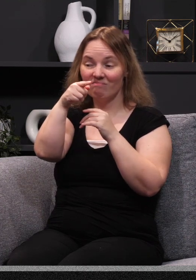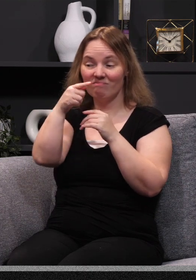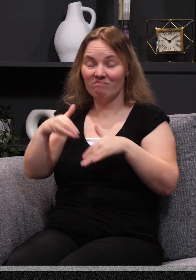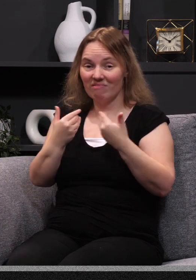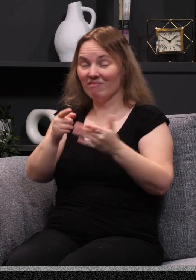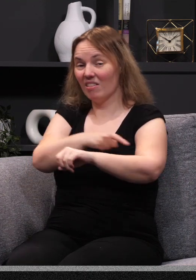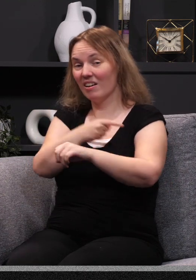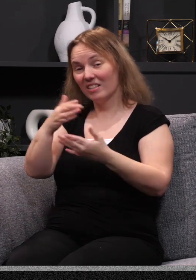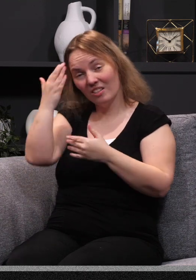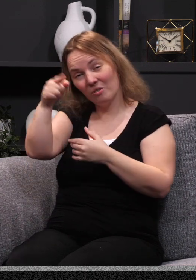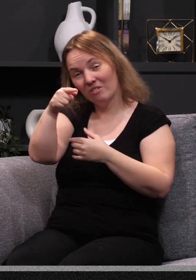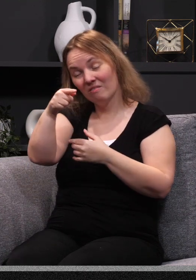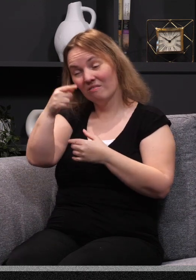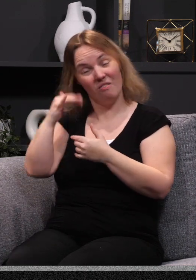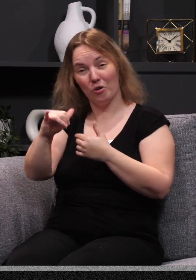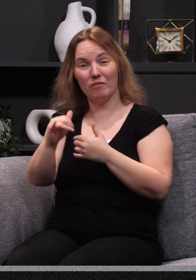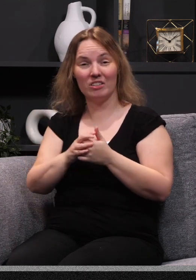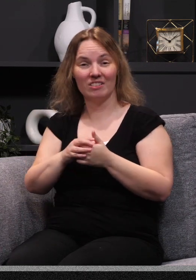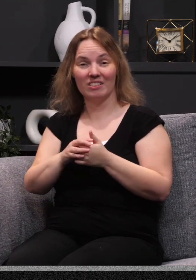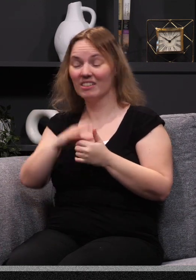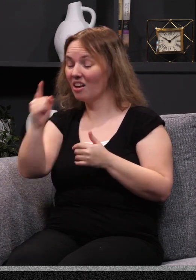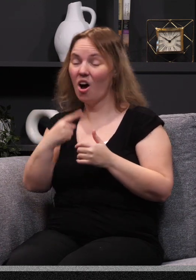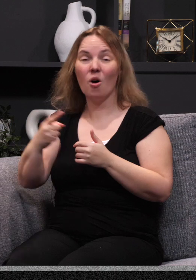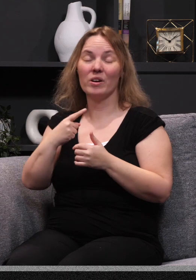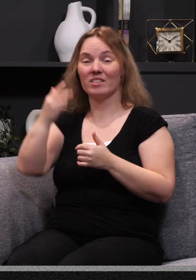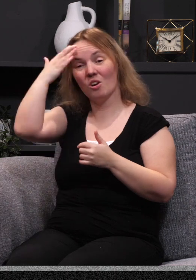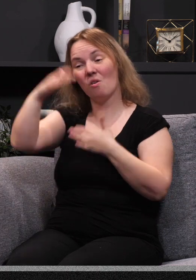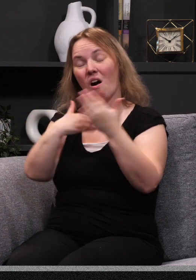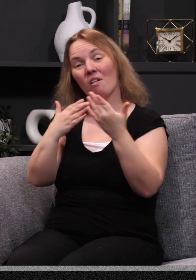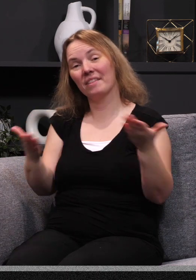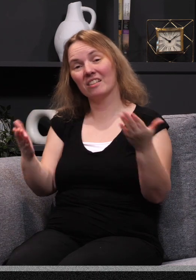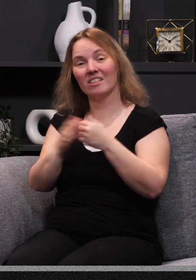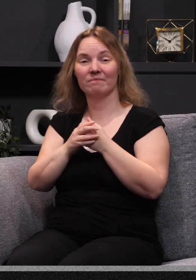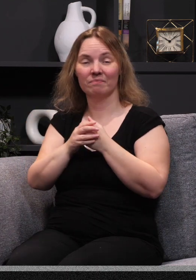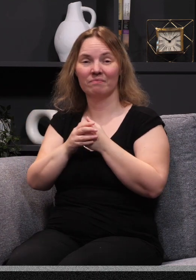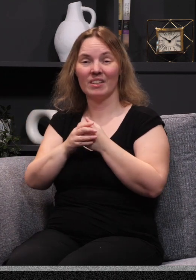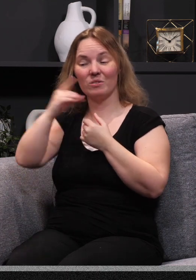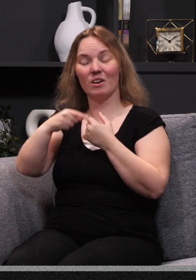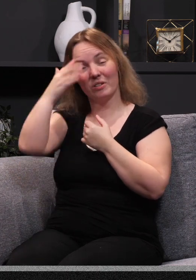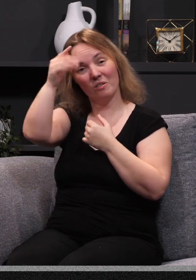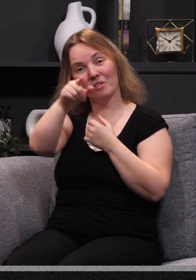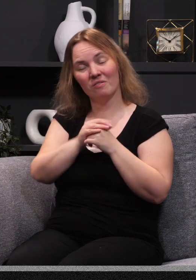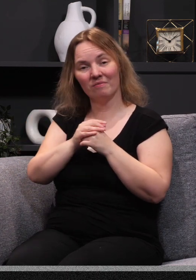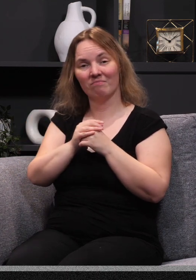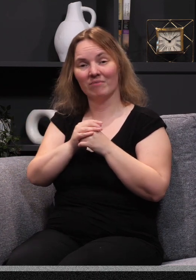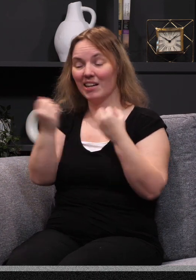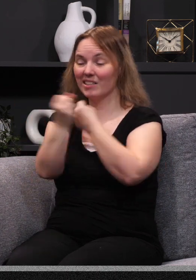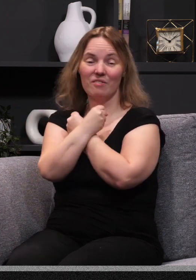Since forever. There's never been a time that he has not known you. He has always known all things. And so he has always known you. And he